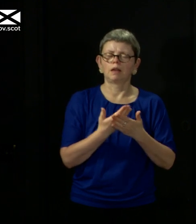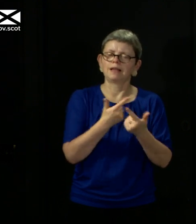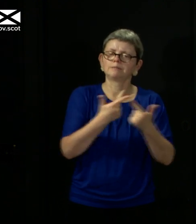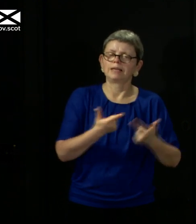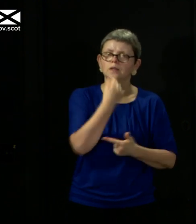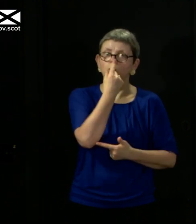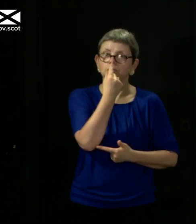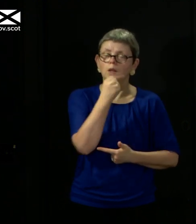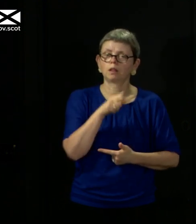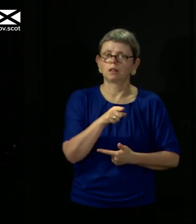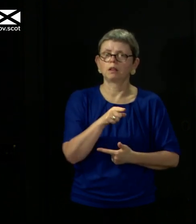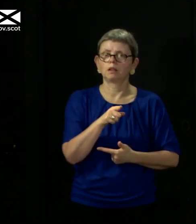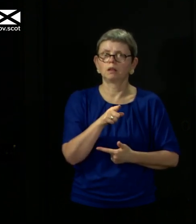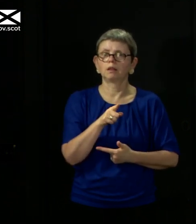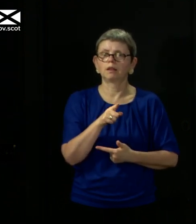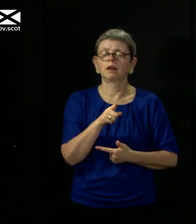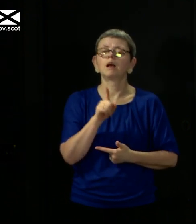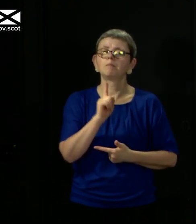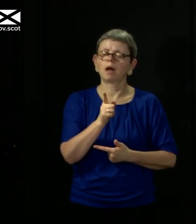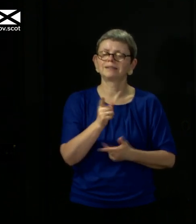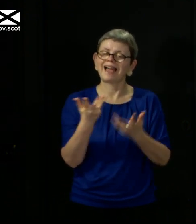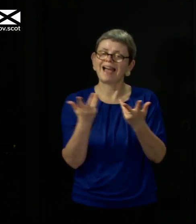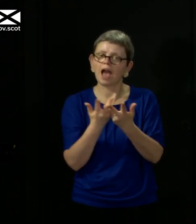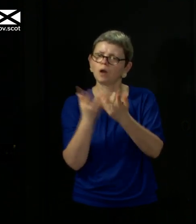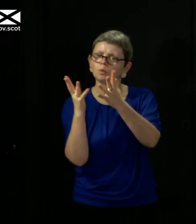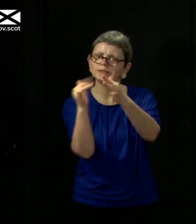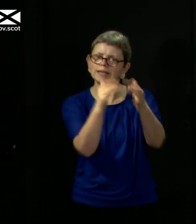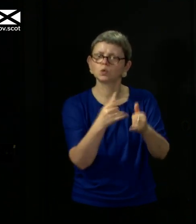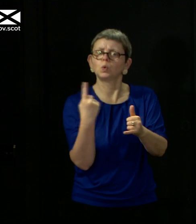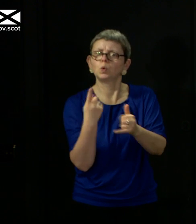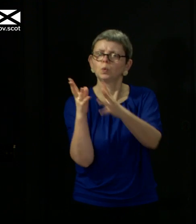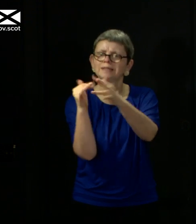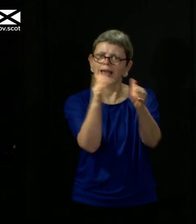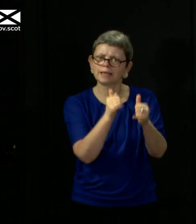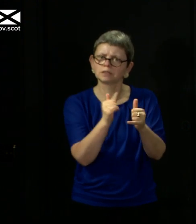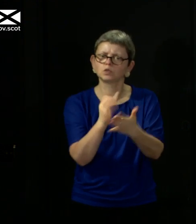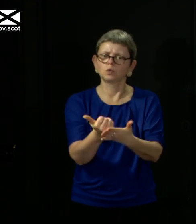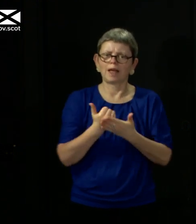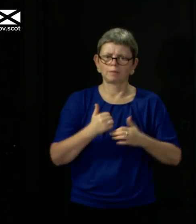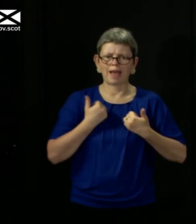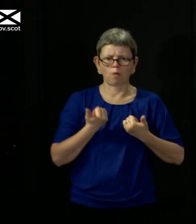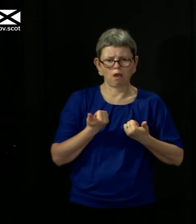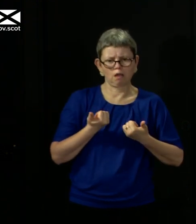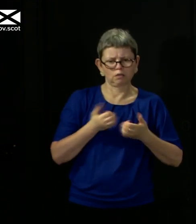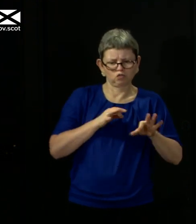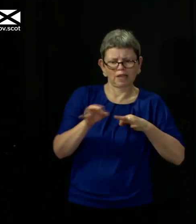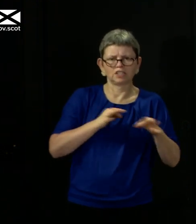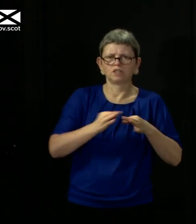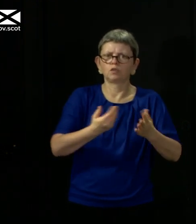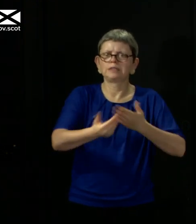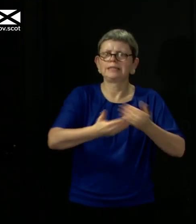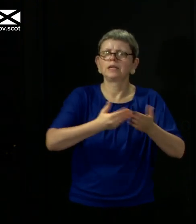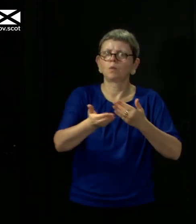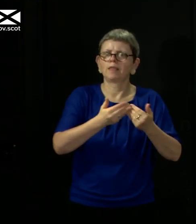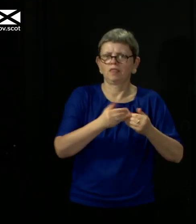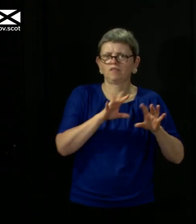done in the way that helps us with our overall approach to tackling the virus. And obviously, tests in Scotland are done through